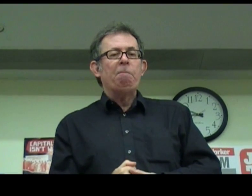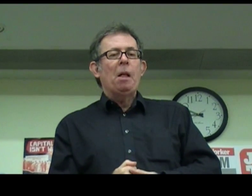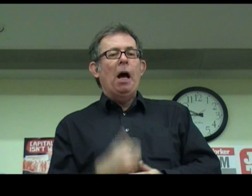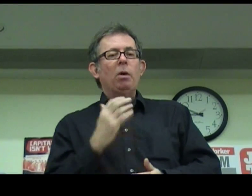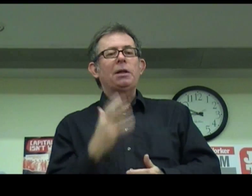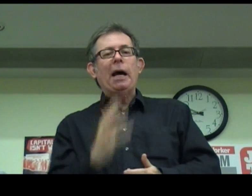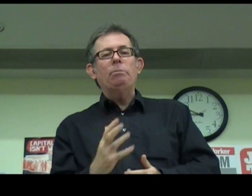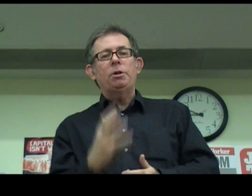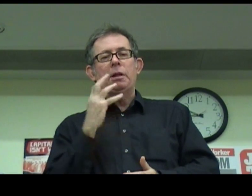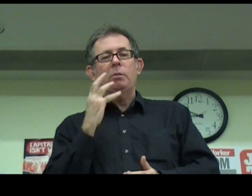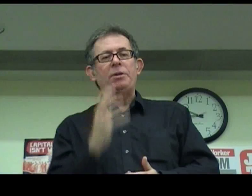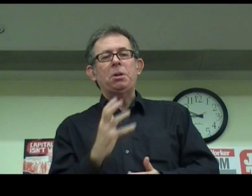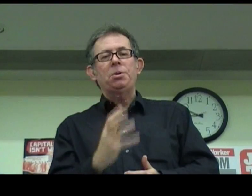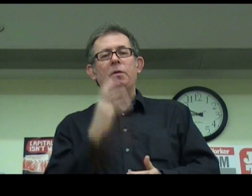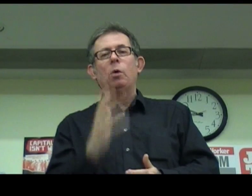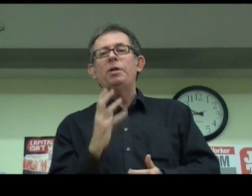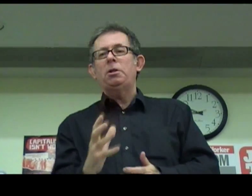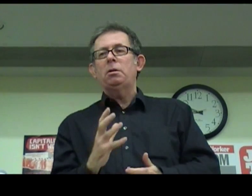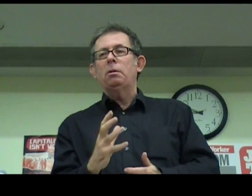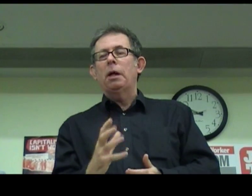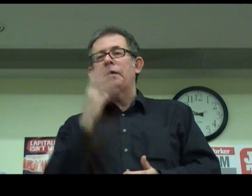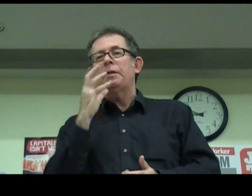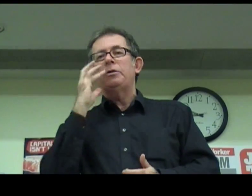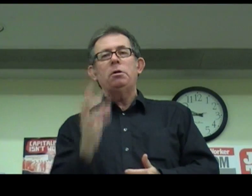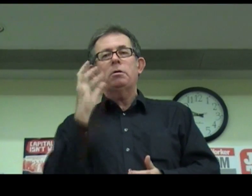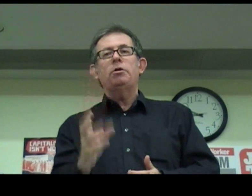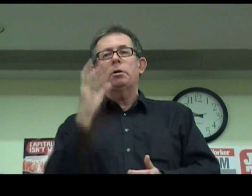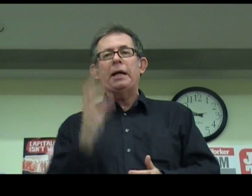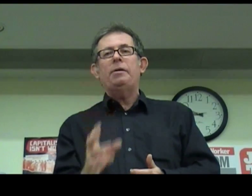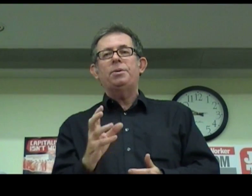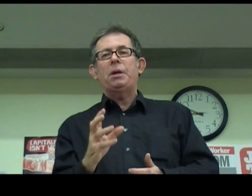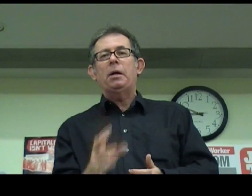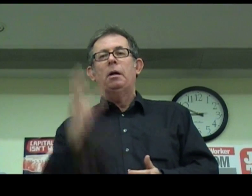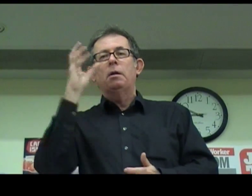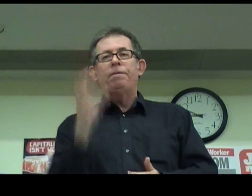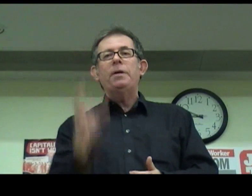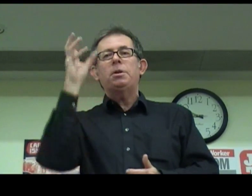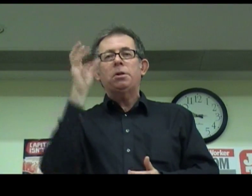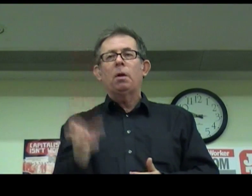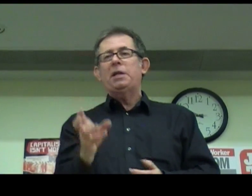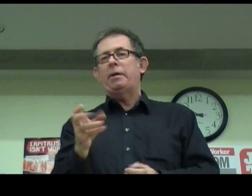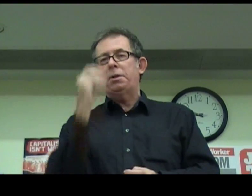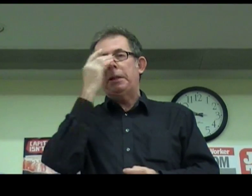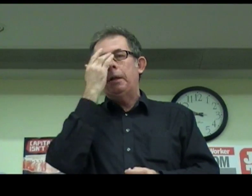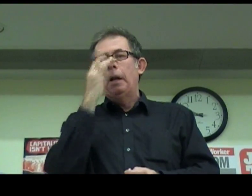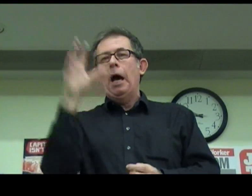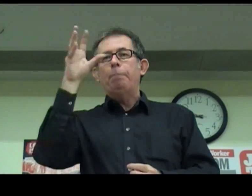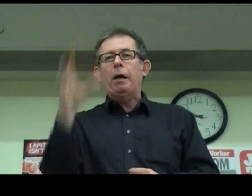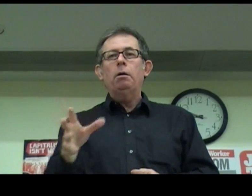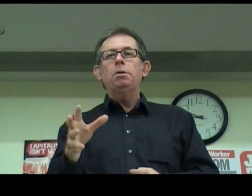I want to come to the questions of what we do, and I think there are two crucial areas here. The first is solidarity, and because